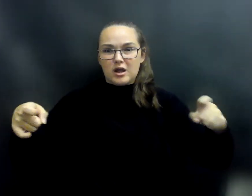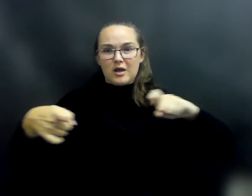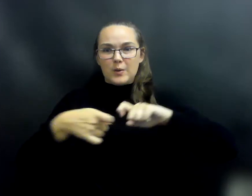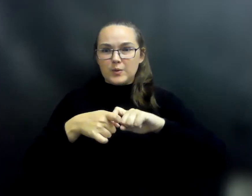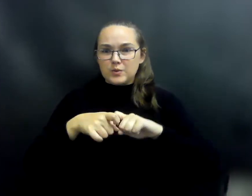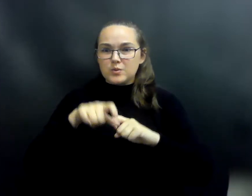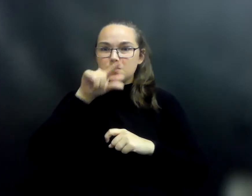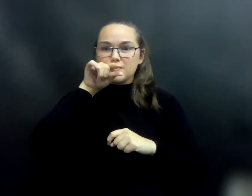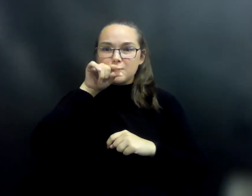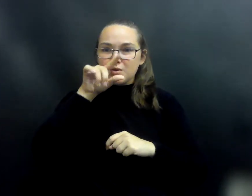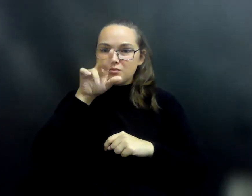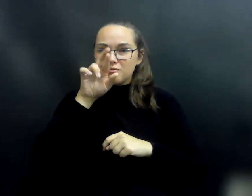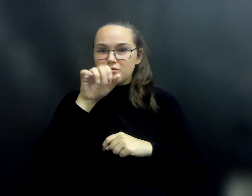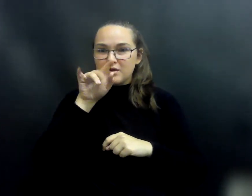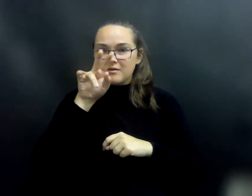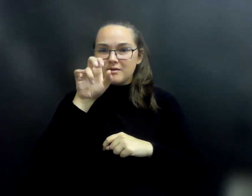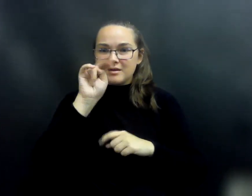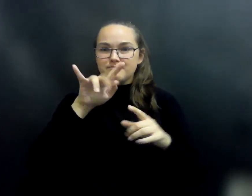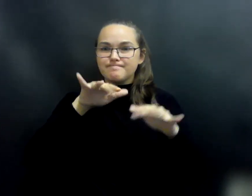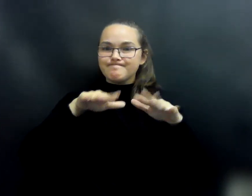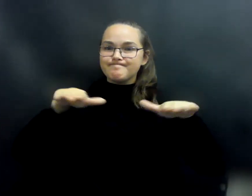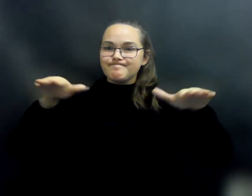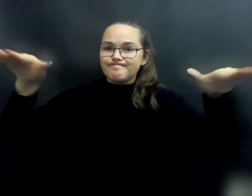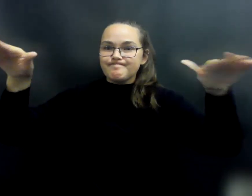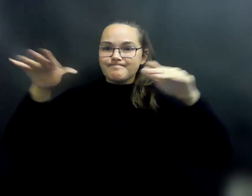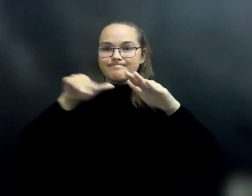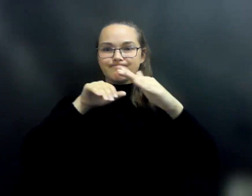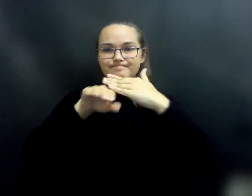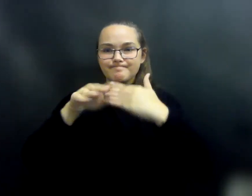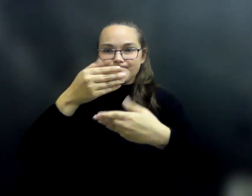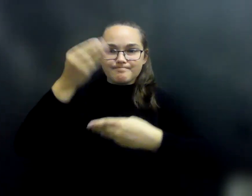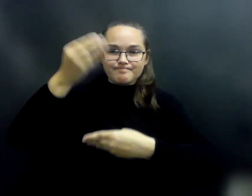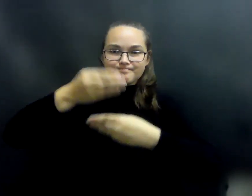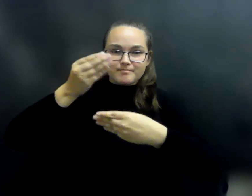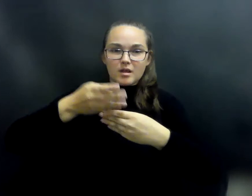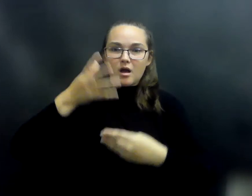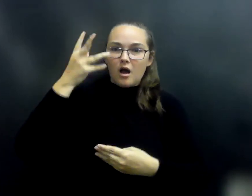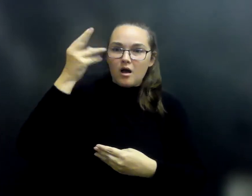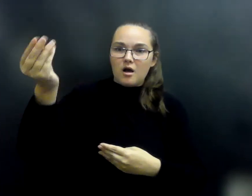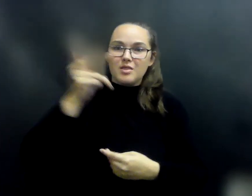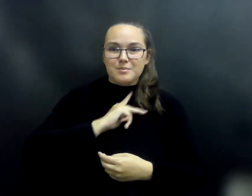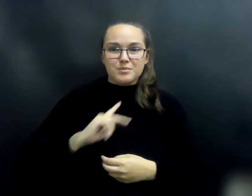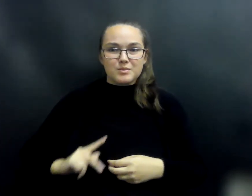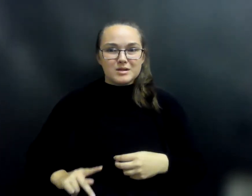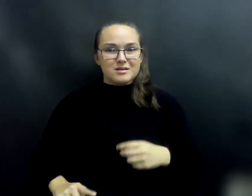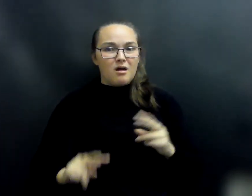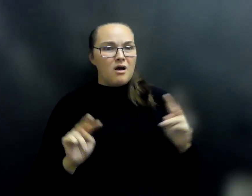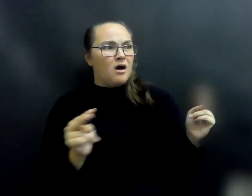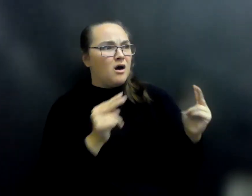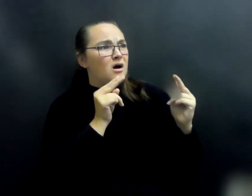leapt from the window and flew away. As soon as he had gone, the princess turned to the prince and declared, you